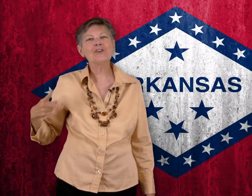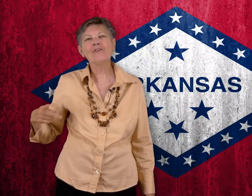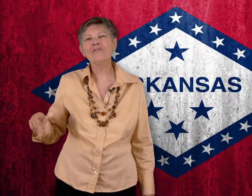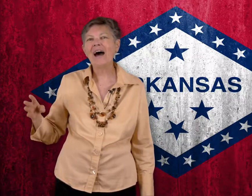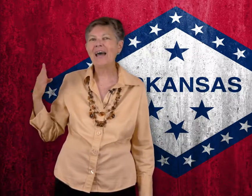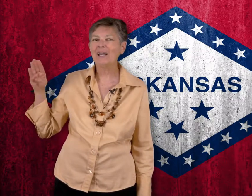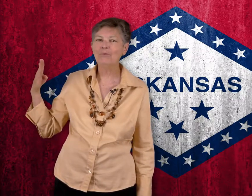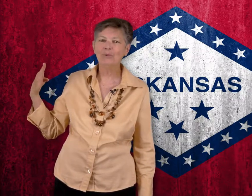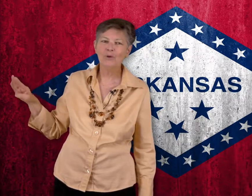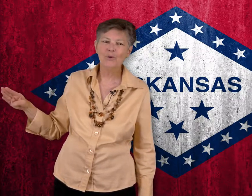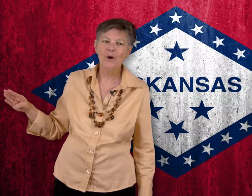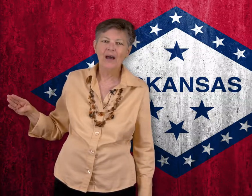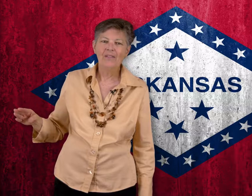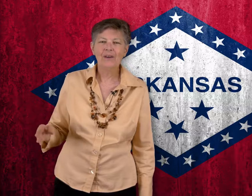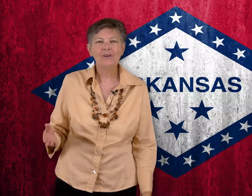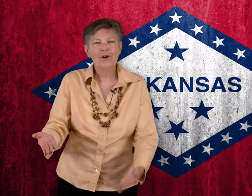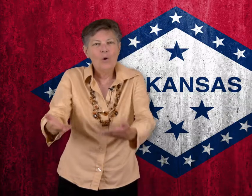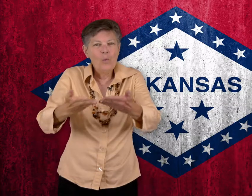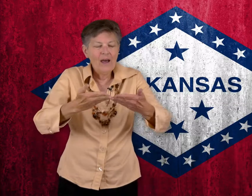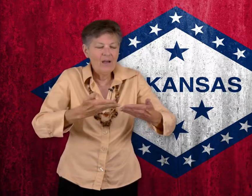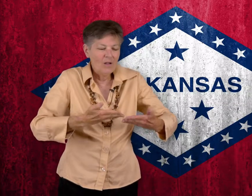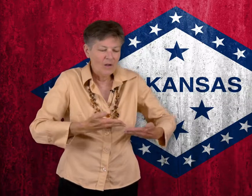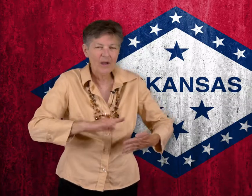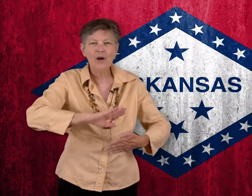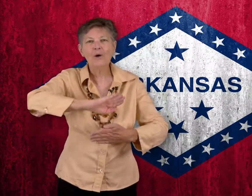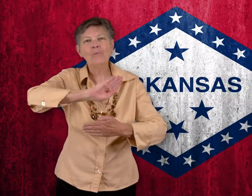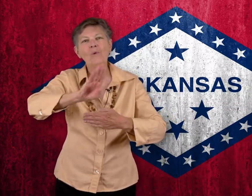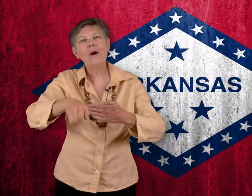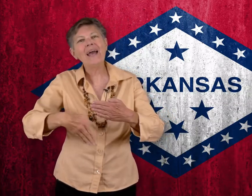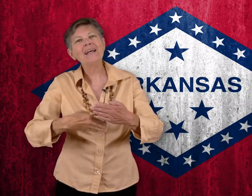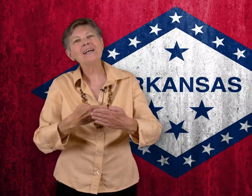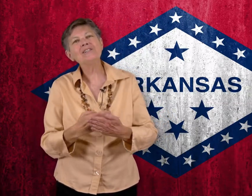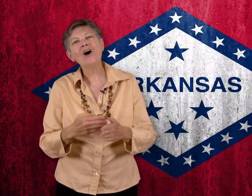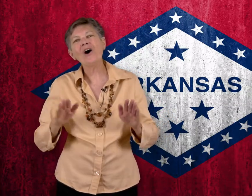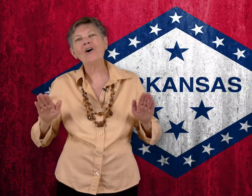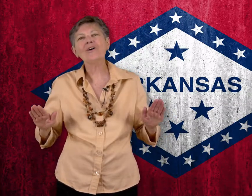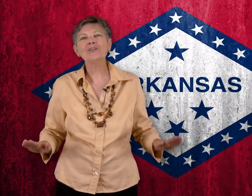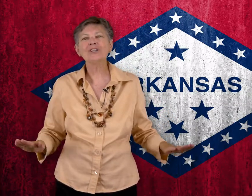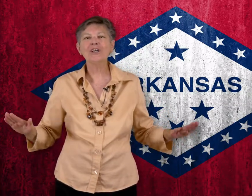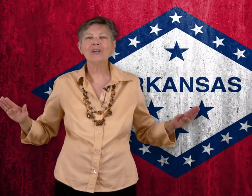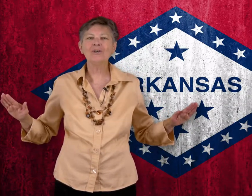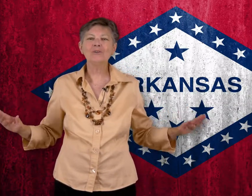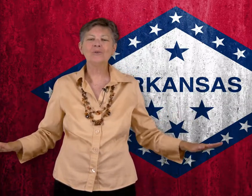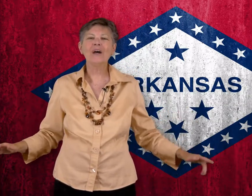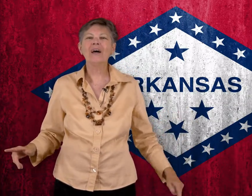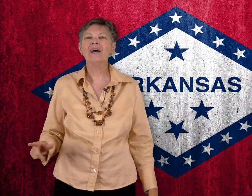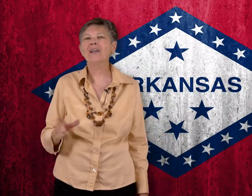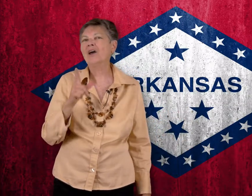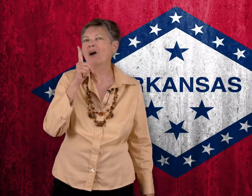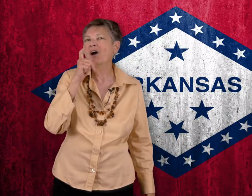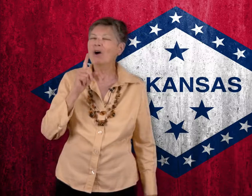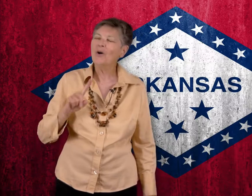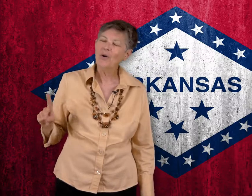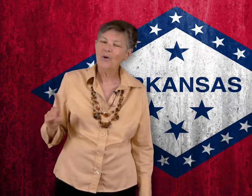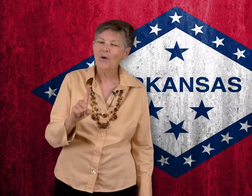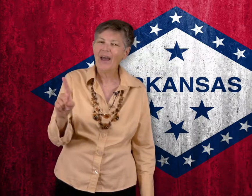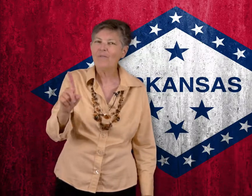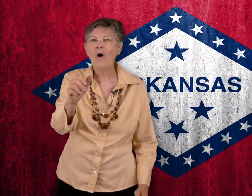are violet blue Where a welcome awaits all her children Who have